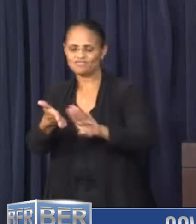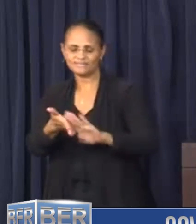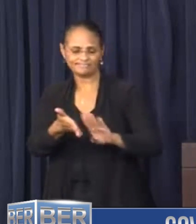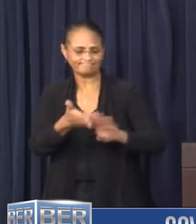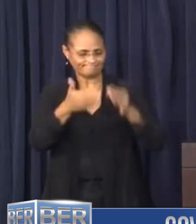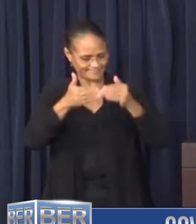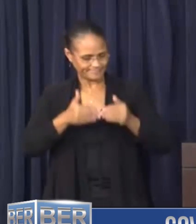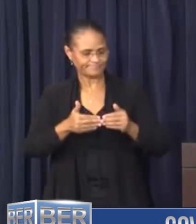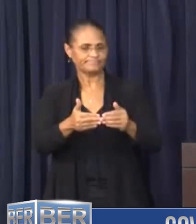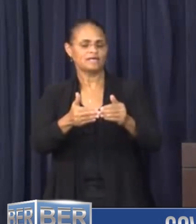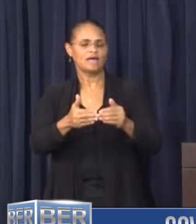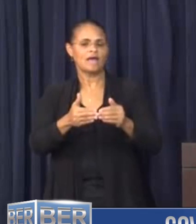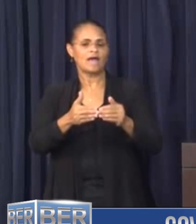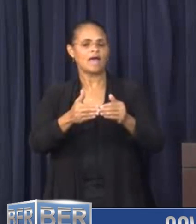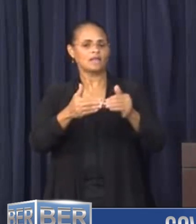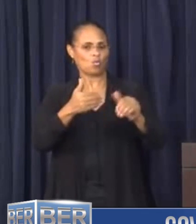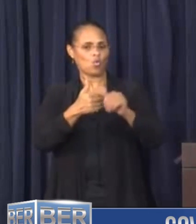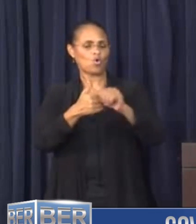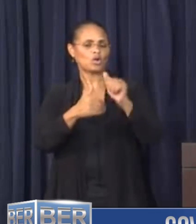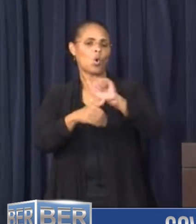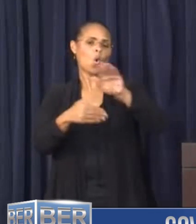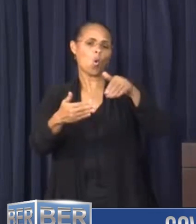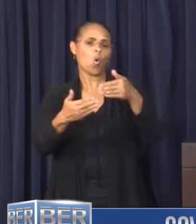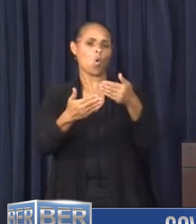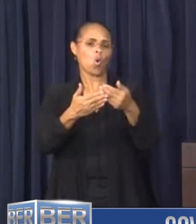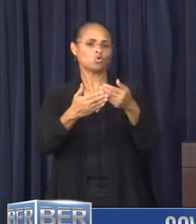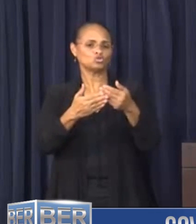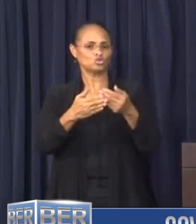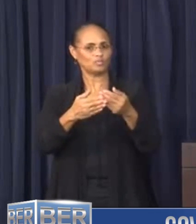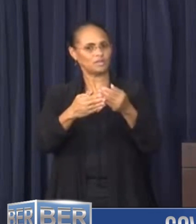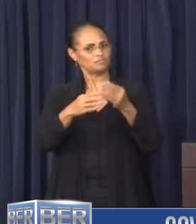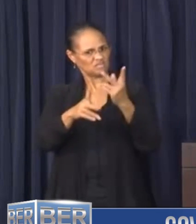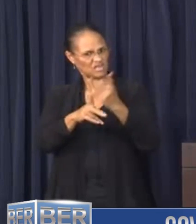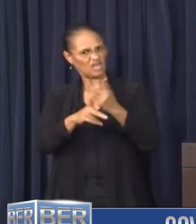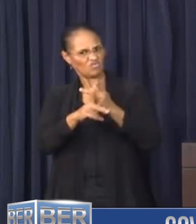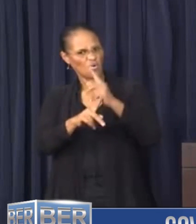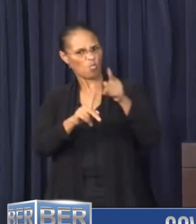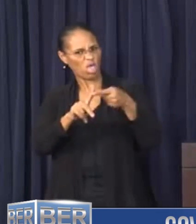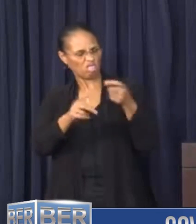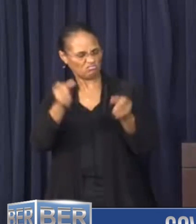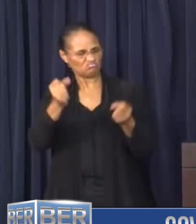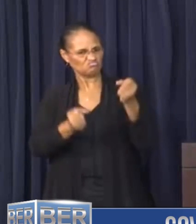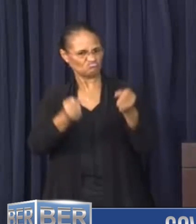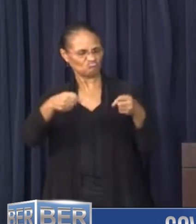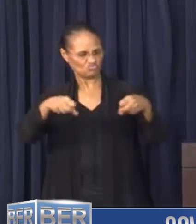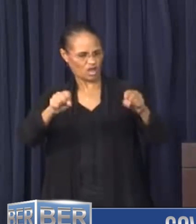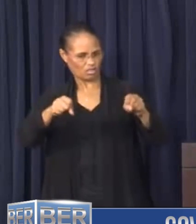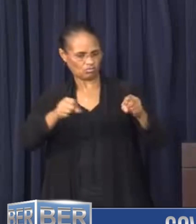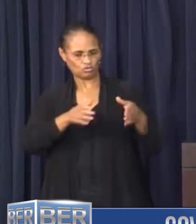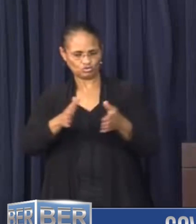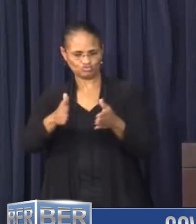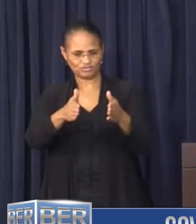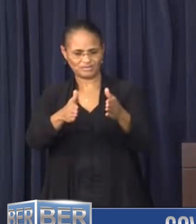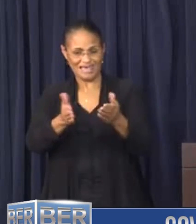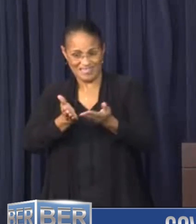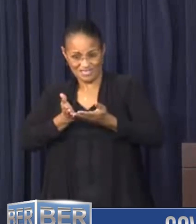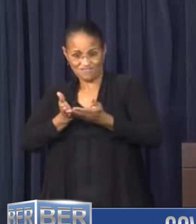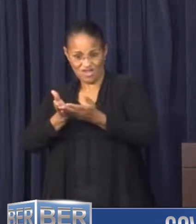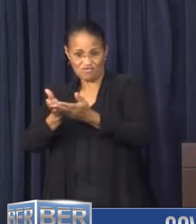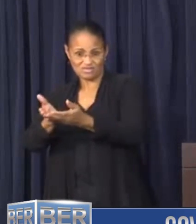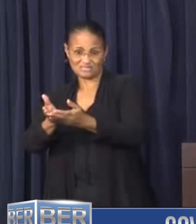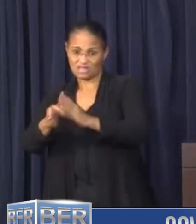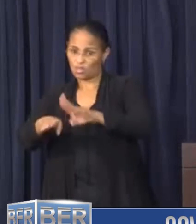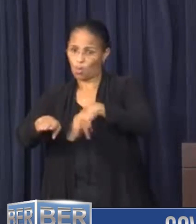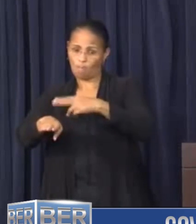urge everyone to use caution as they are riding and driving on our streets. The ferries are running